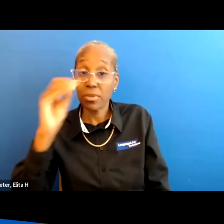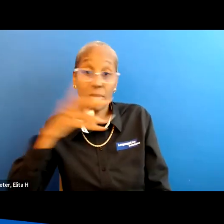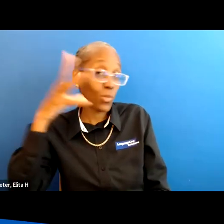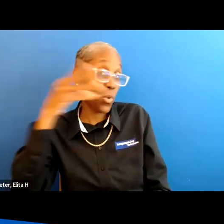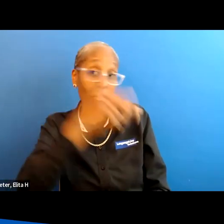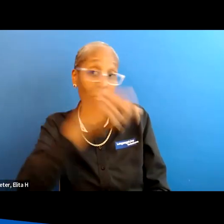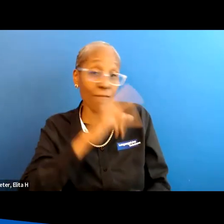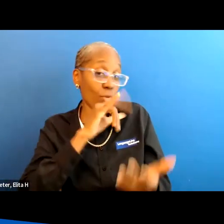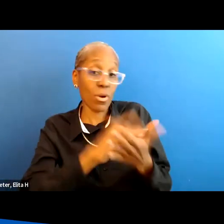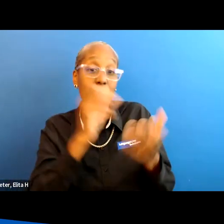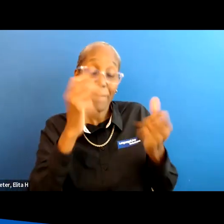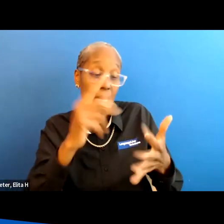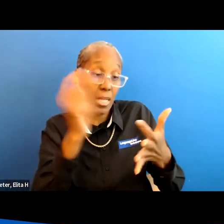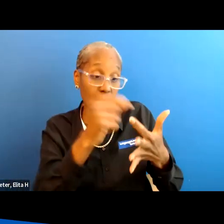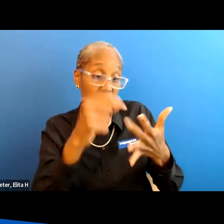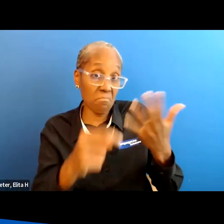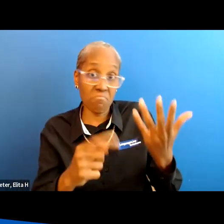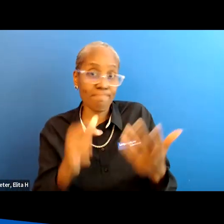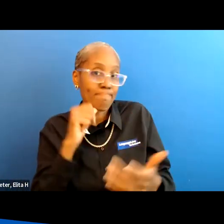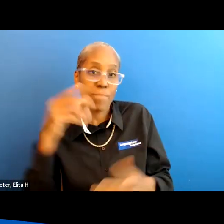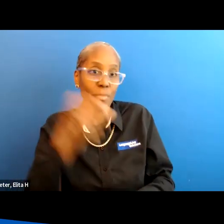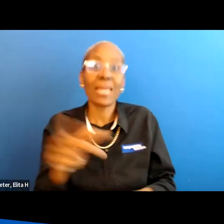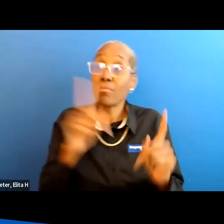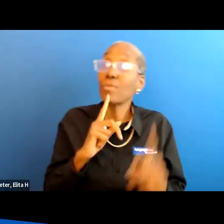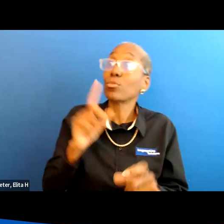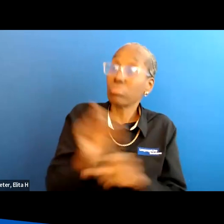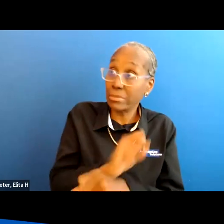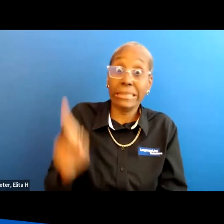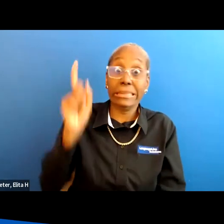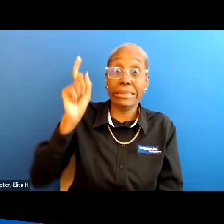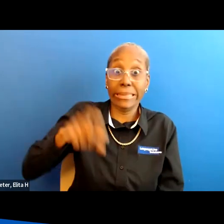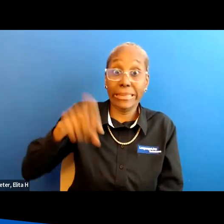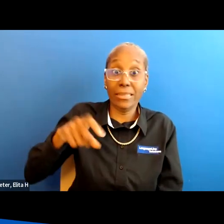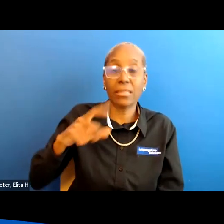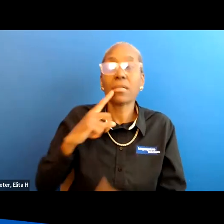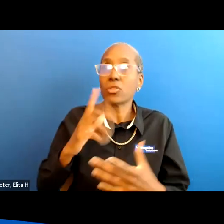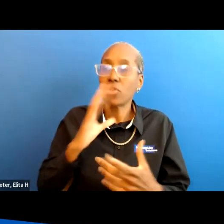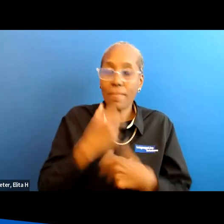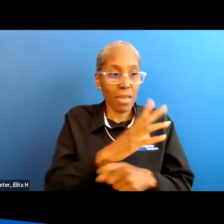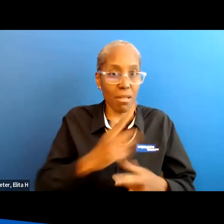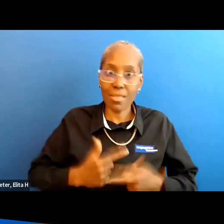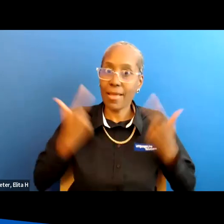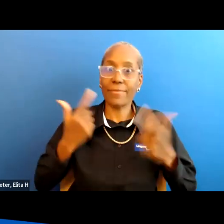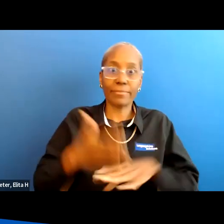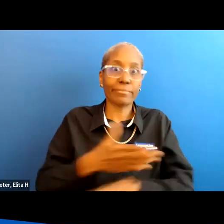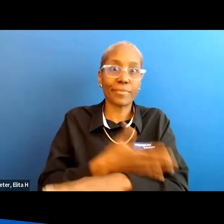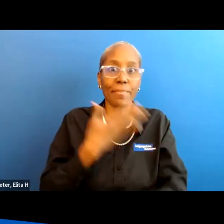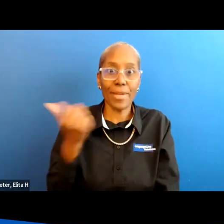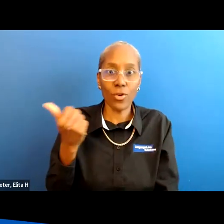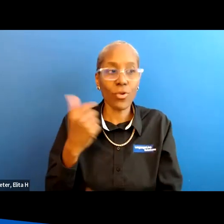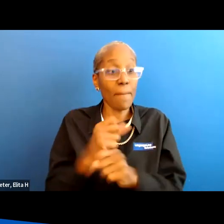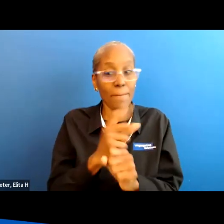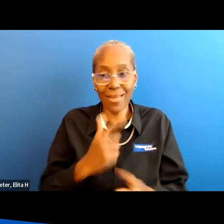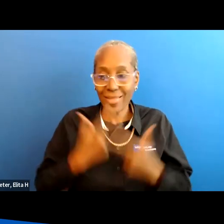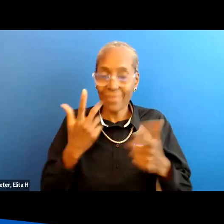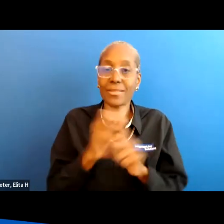pay for a lot of these things that people really need um to make their life better and to make their life